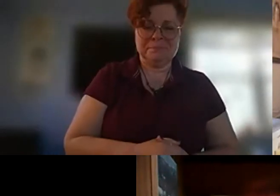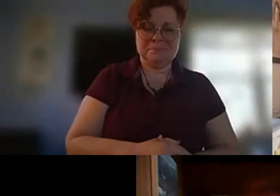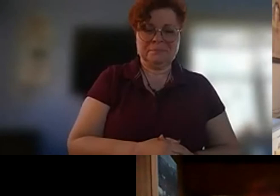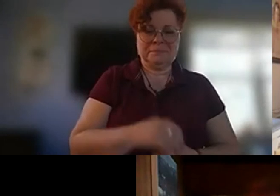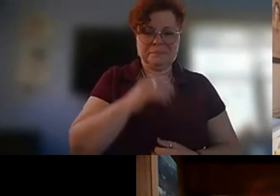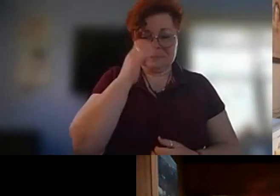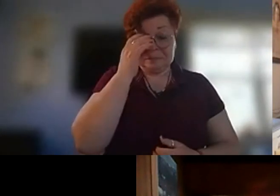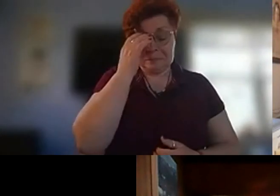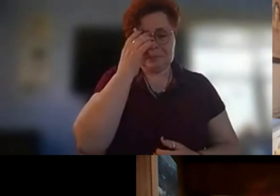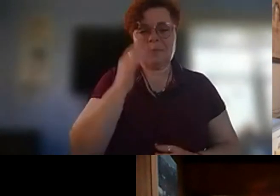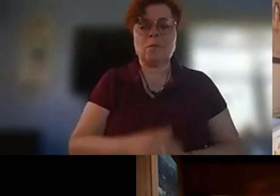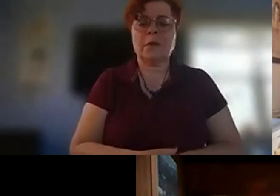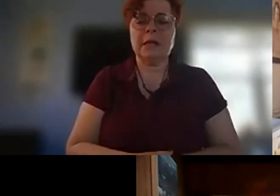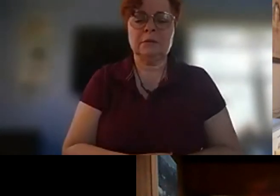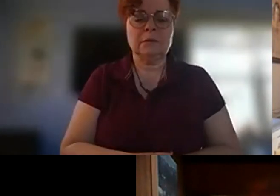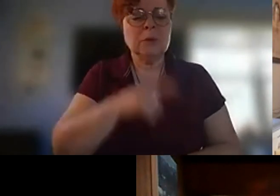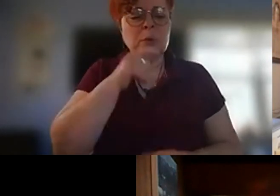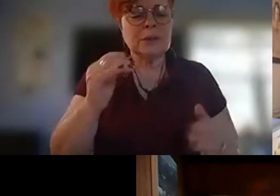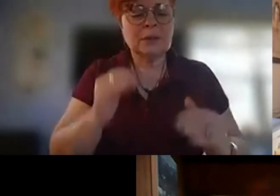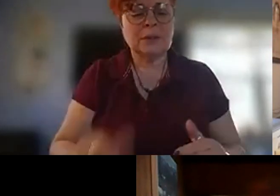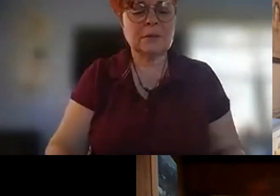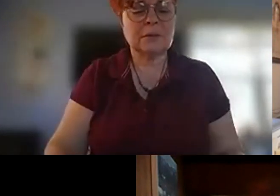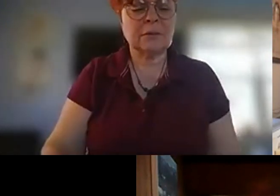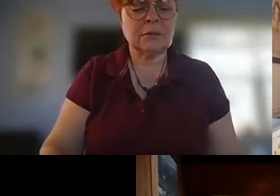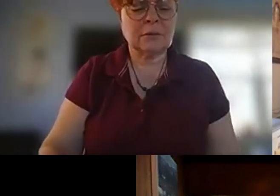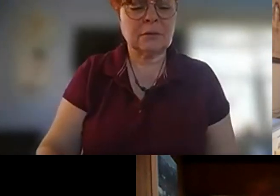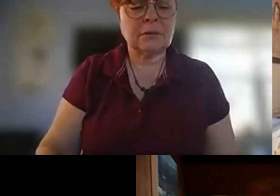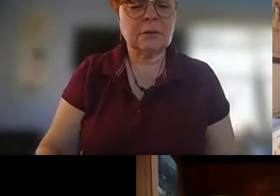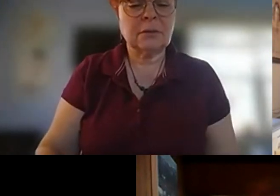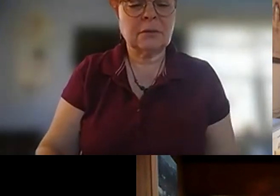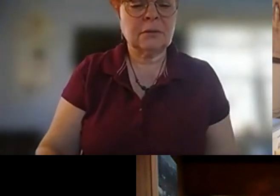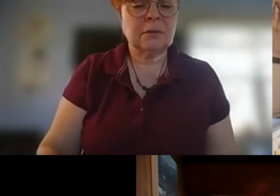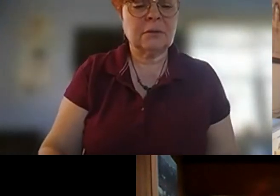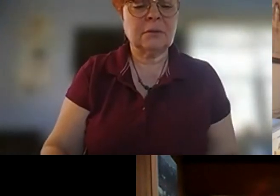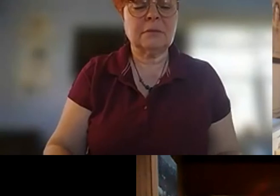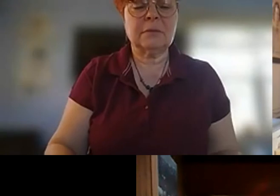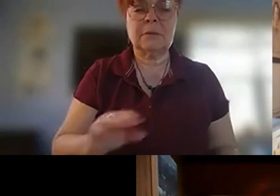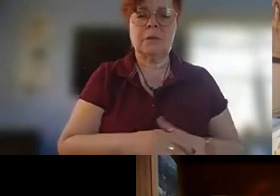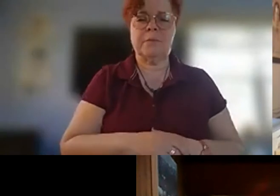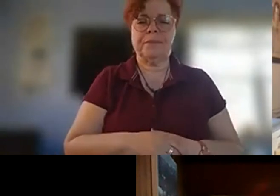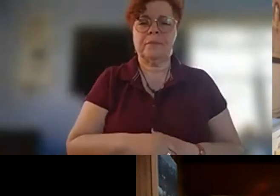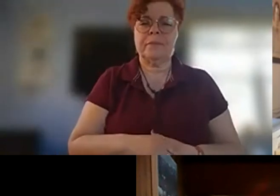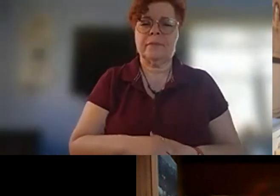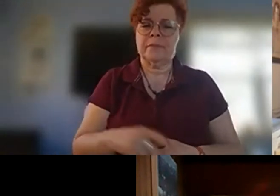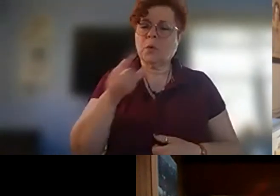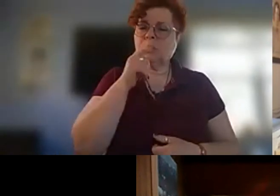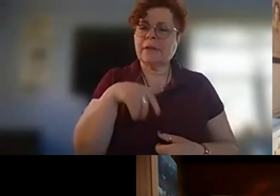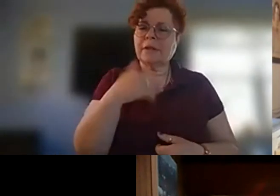um who who would be the next person um marie that i i have to find them in our in our